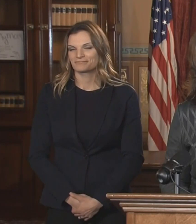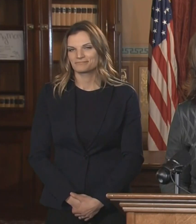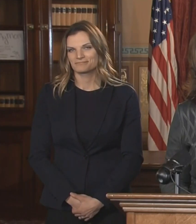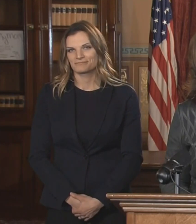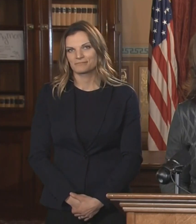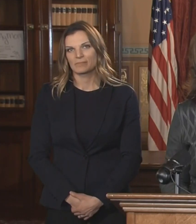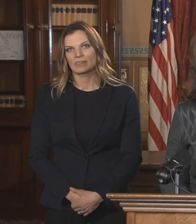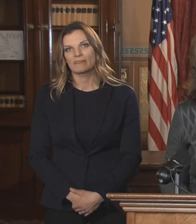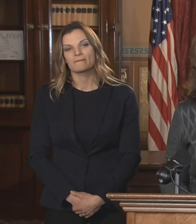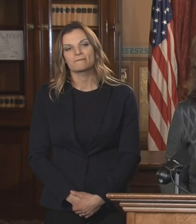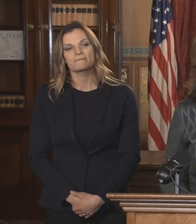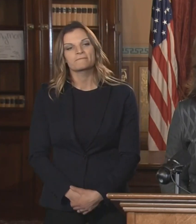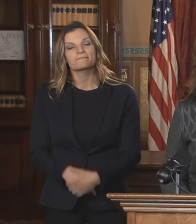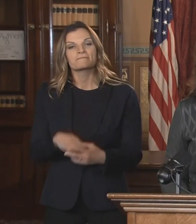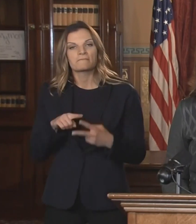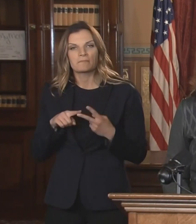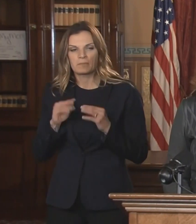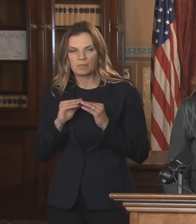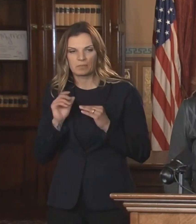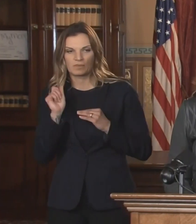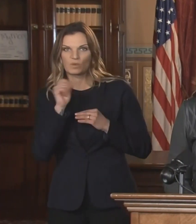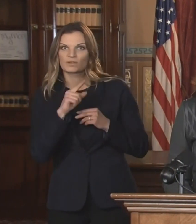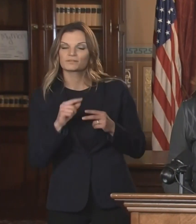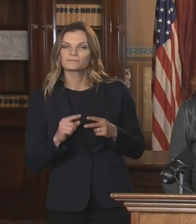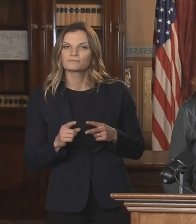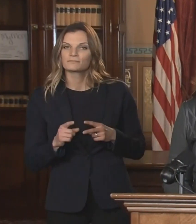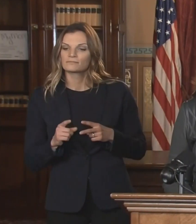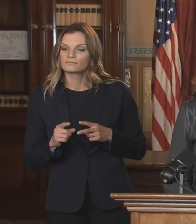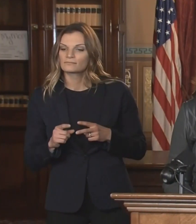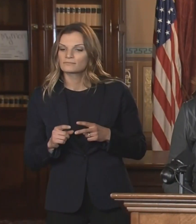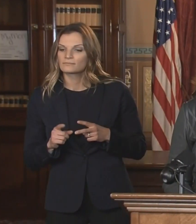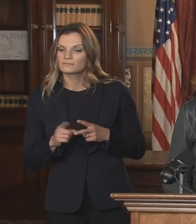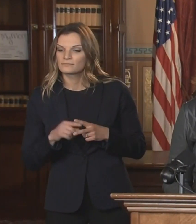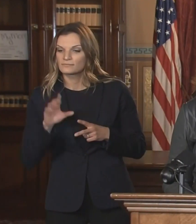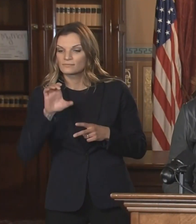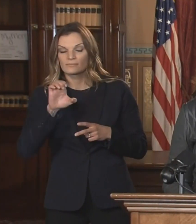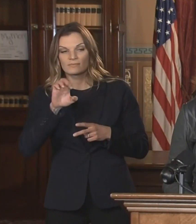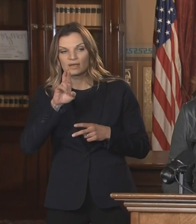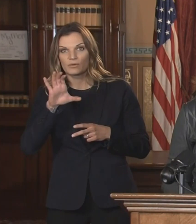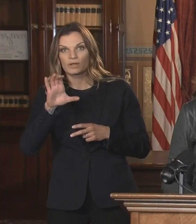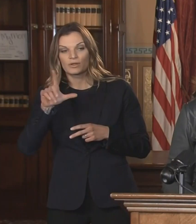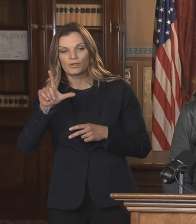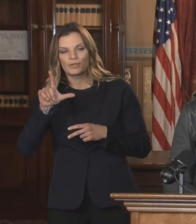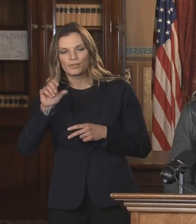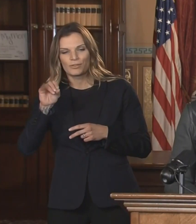All right, we've got time for just a couple more. So the next question will come from Eric Lloyd with TV 9 and 10.